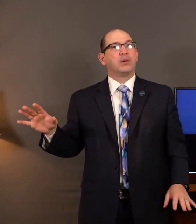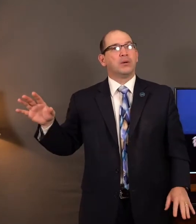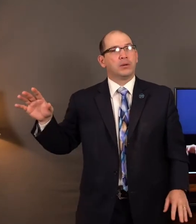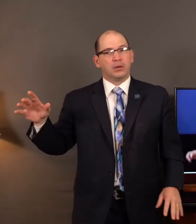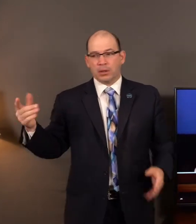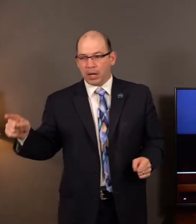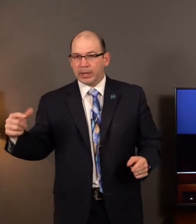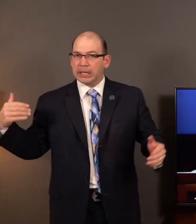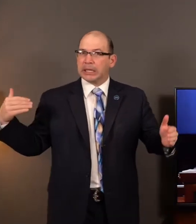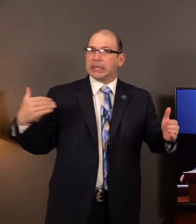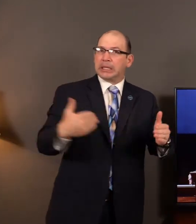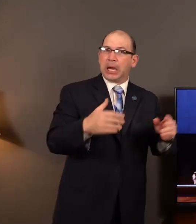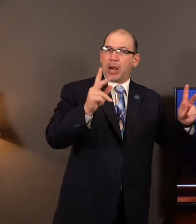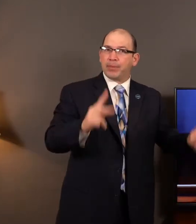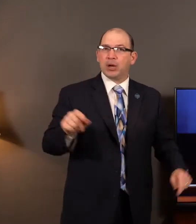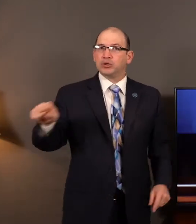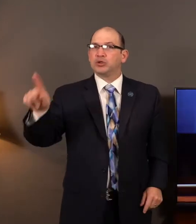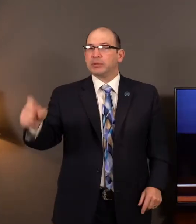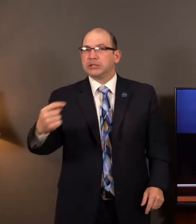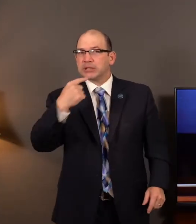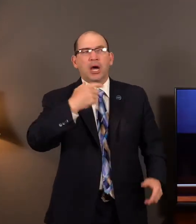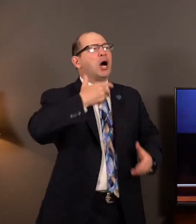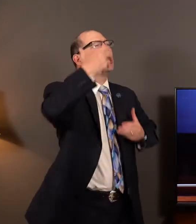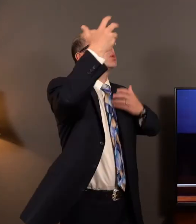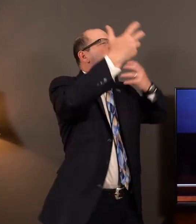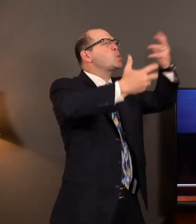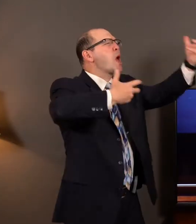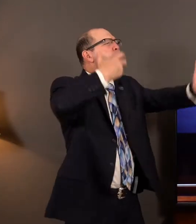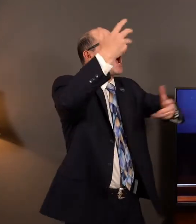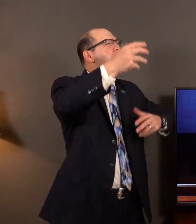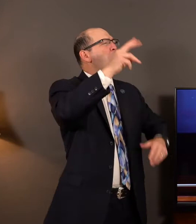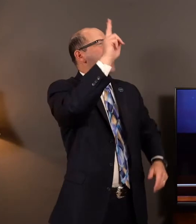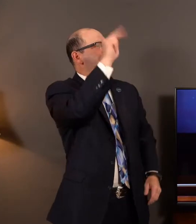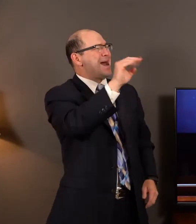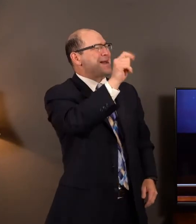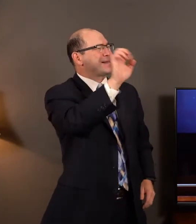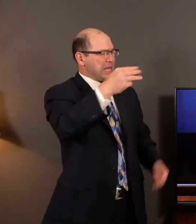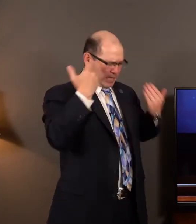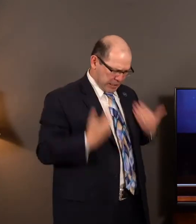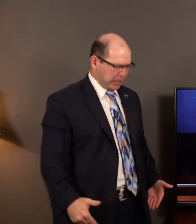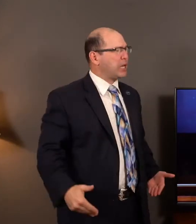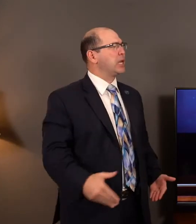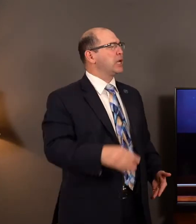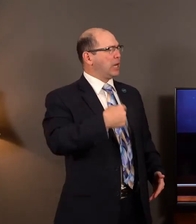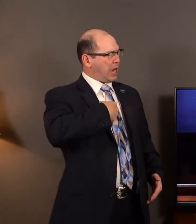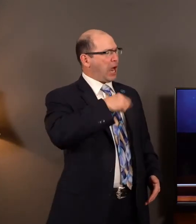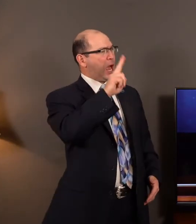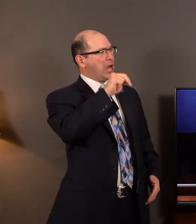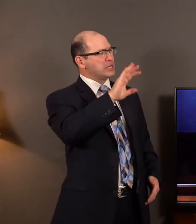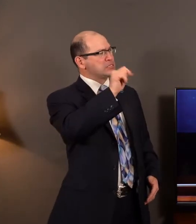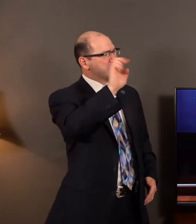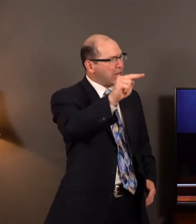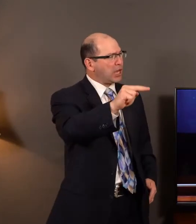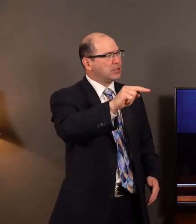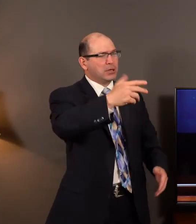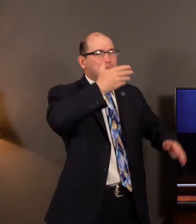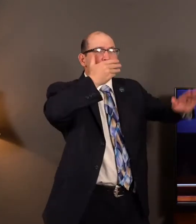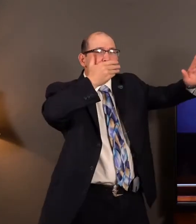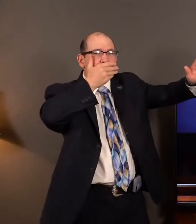you came in contact with anyone around you. You were to yell at them. Unclean. Unclean. So that they would know that you have